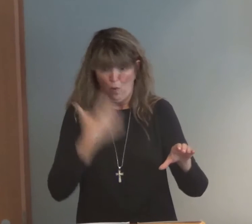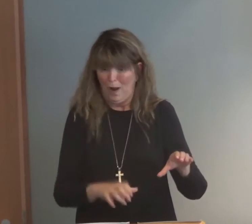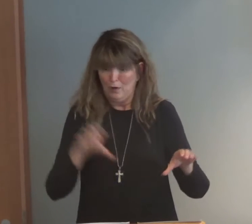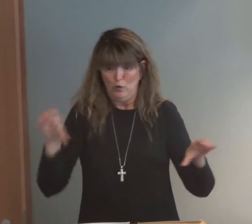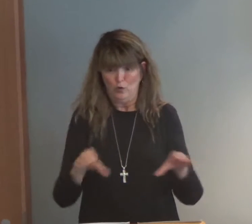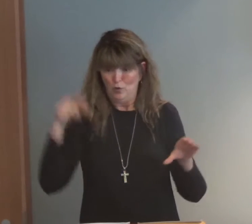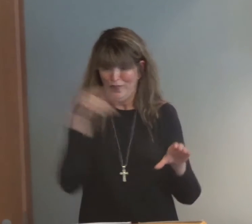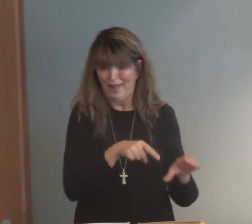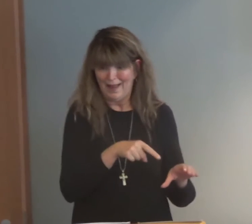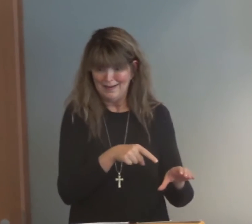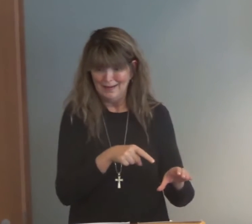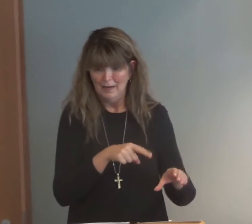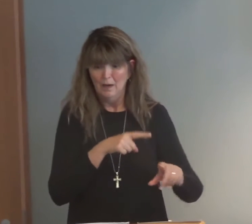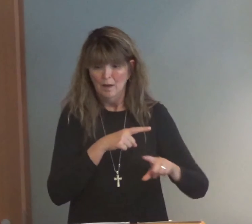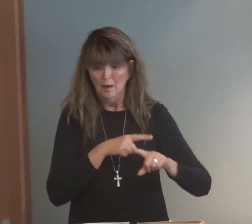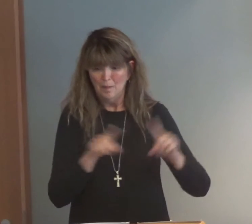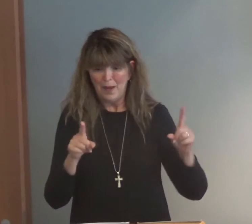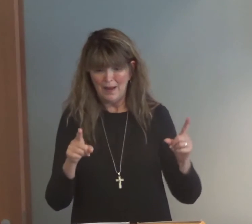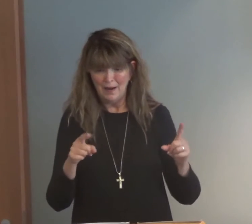For what I want to do, I do not do.